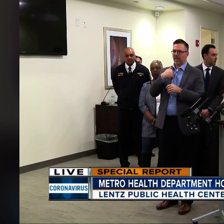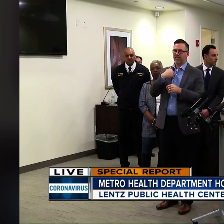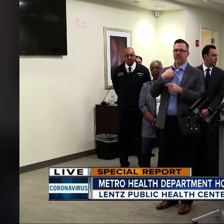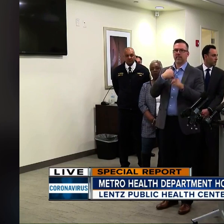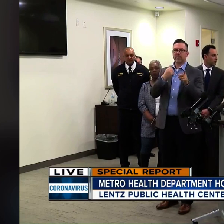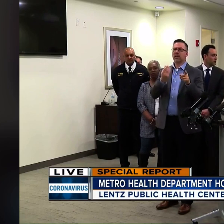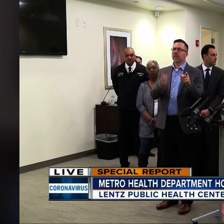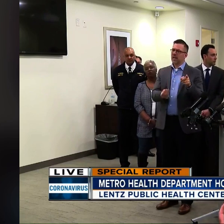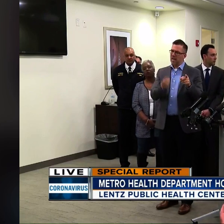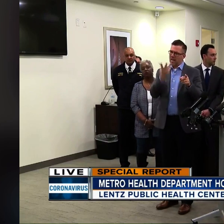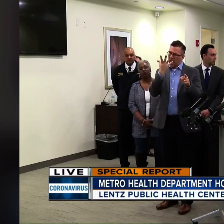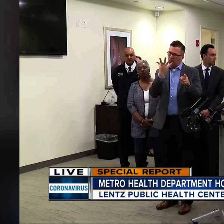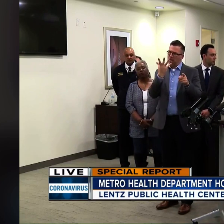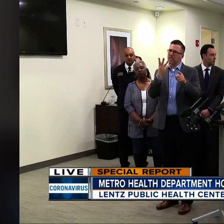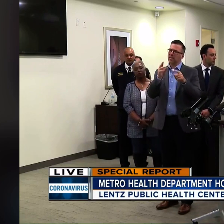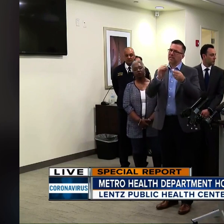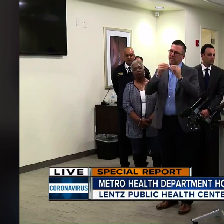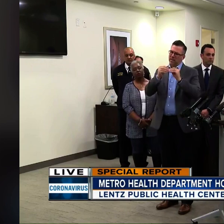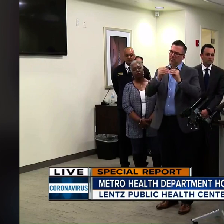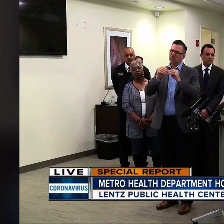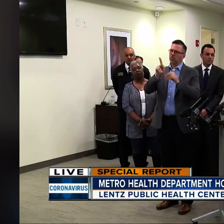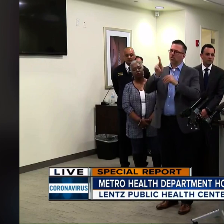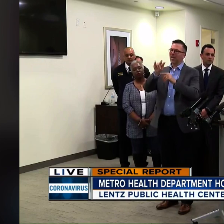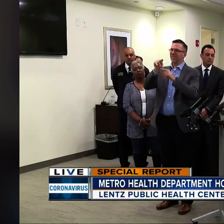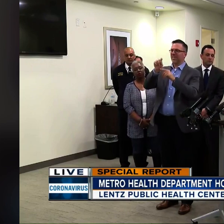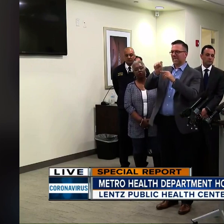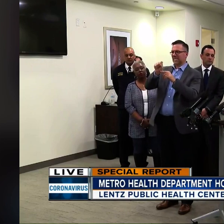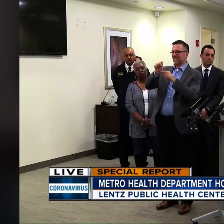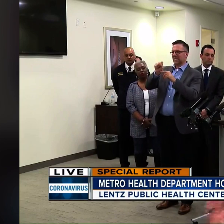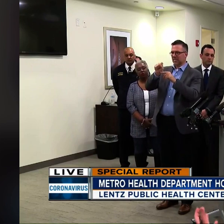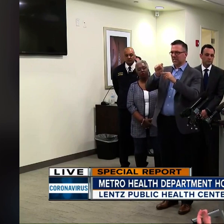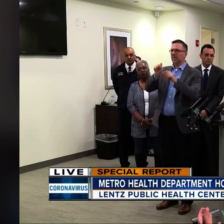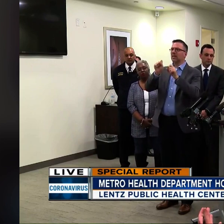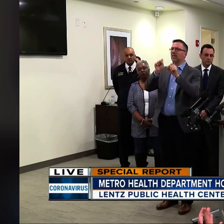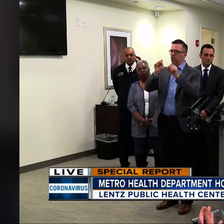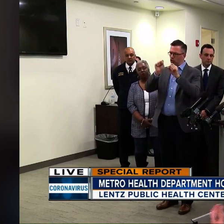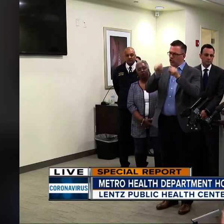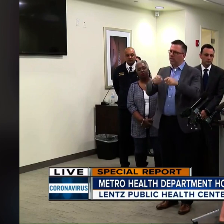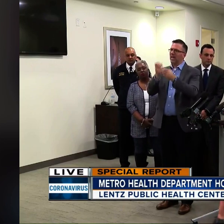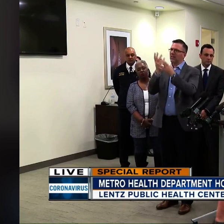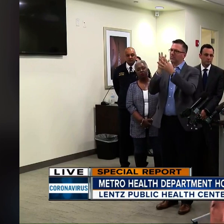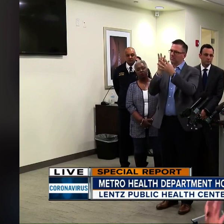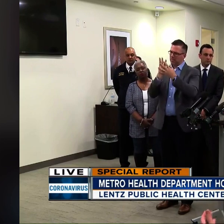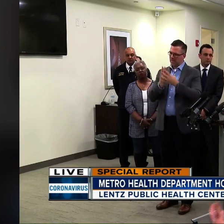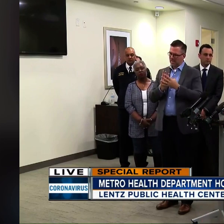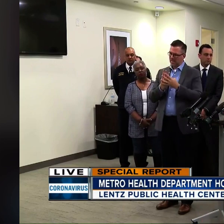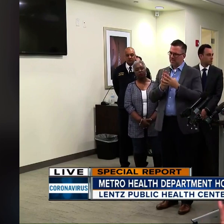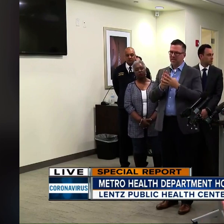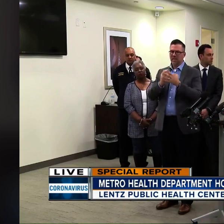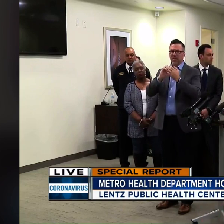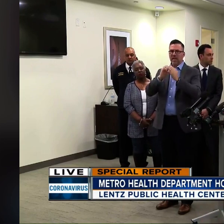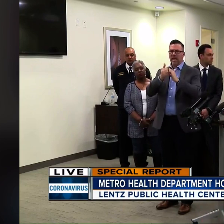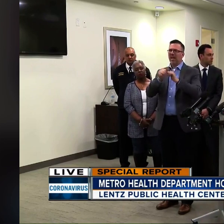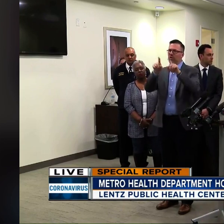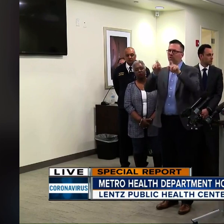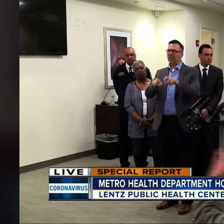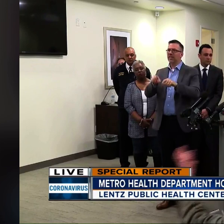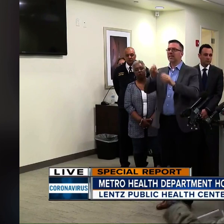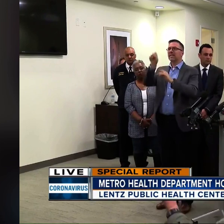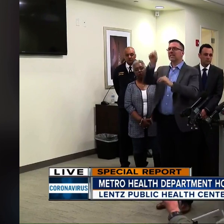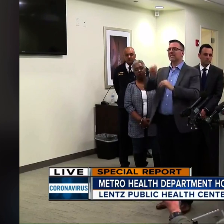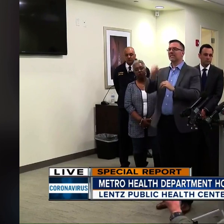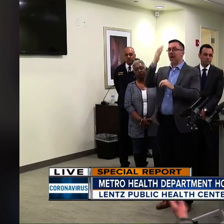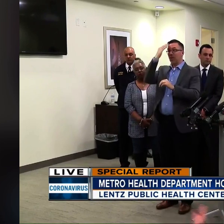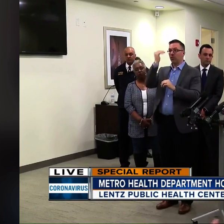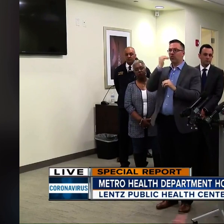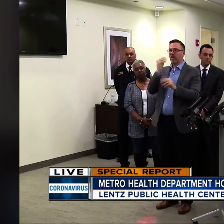do you have citywide? You said you had the resources, Mayor. How many kids do you have? How can you test? South Korea has tested hundreds